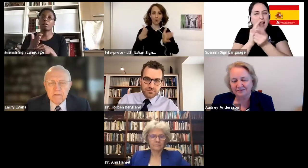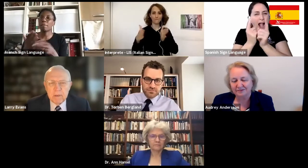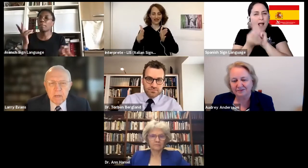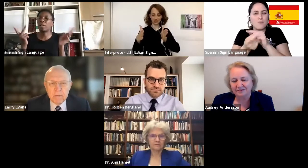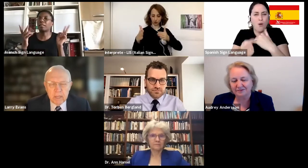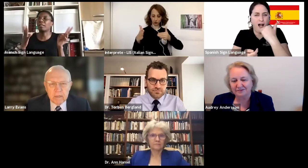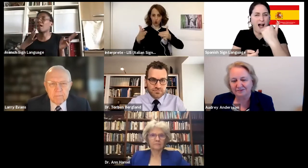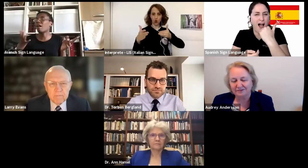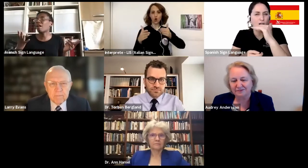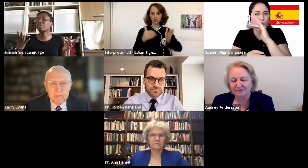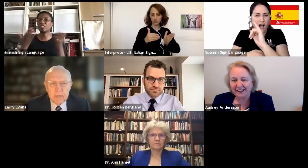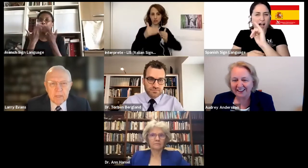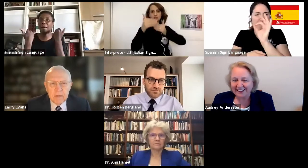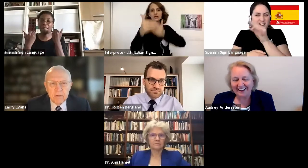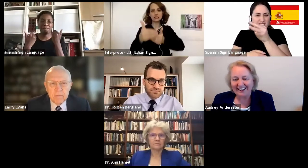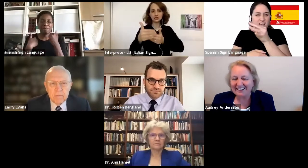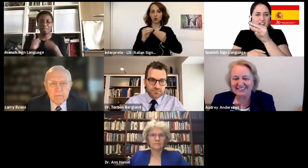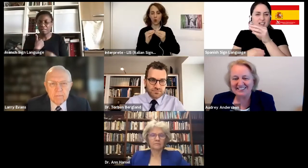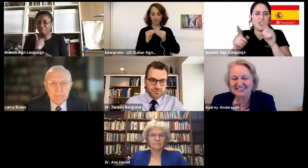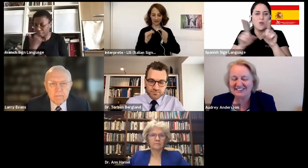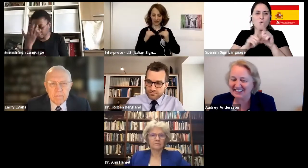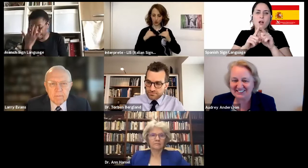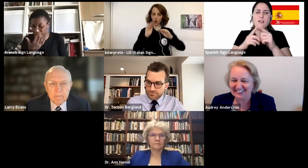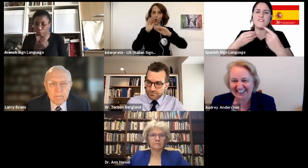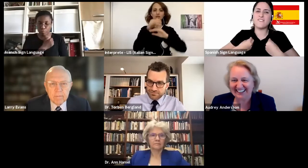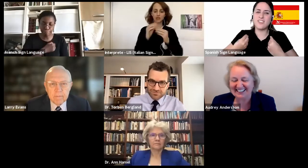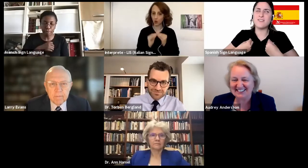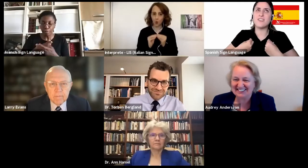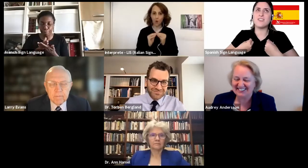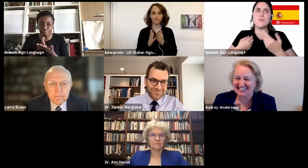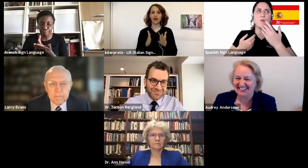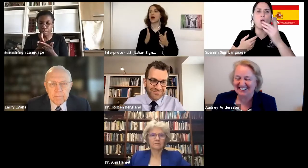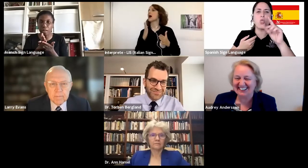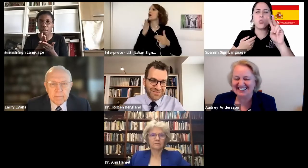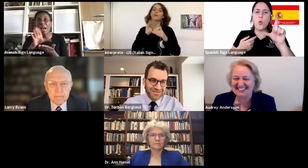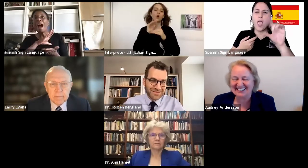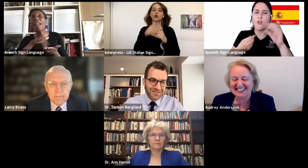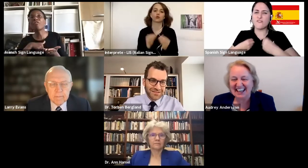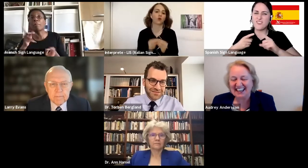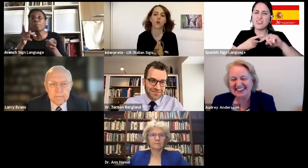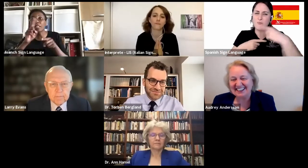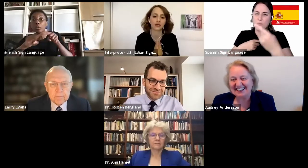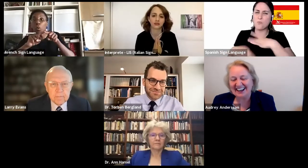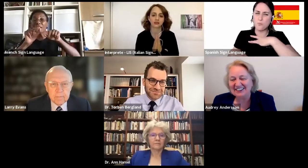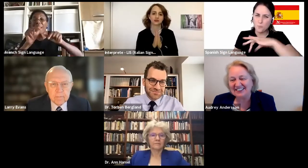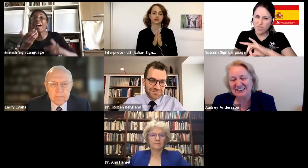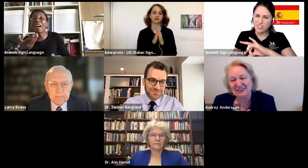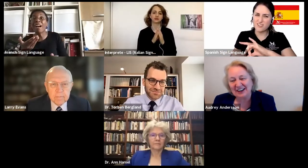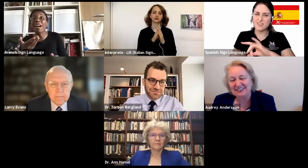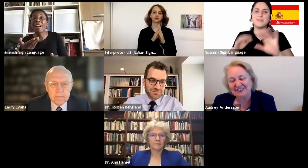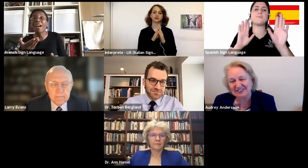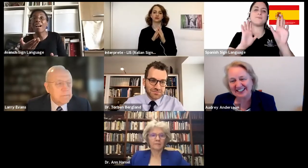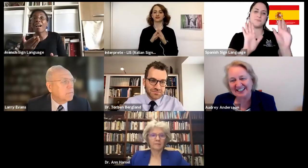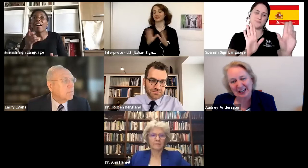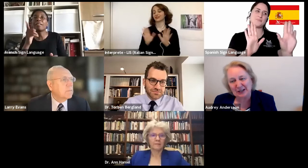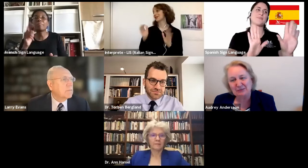How do we live beyond that? I'm going to correct you again, Dr. Larry, and say that I don't think you